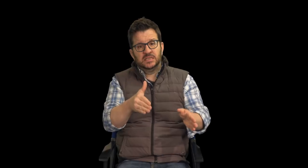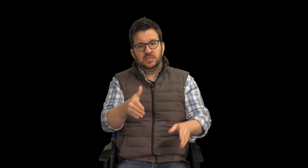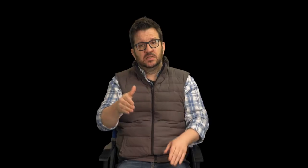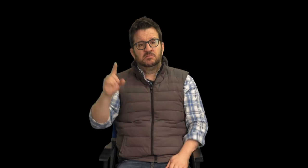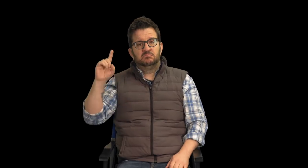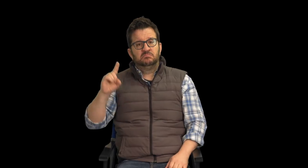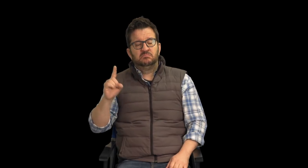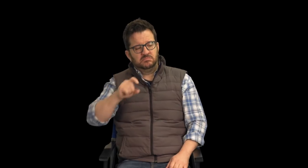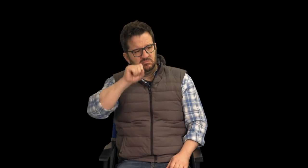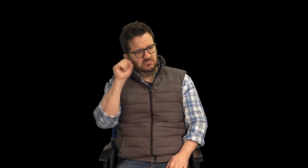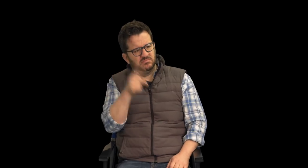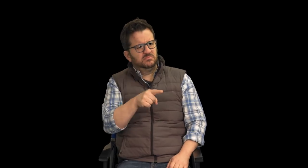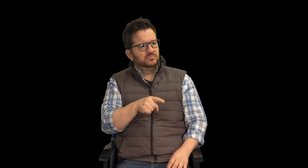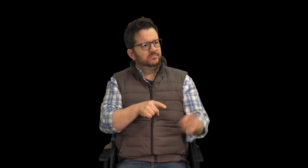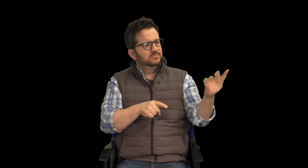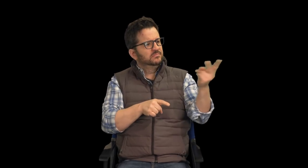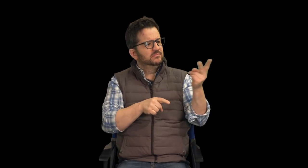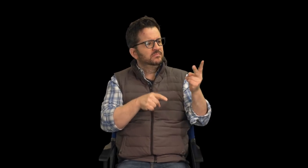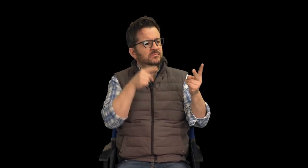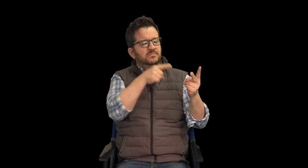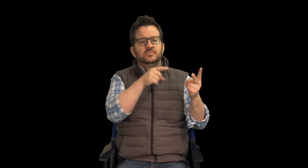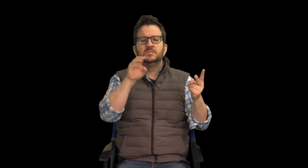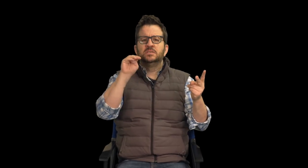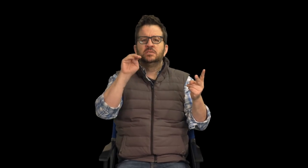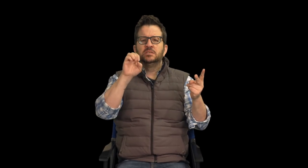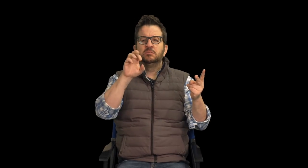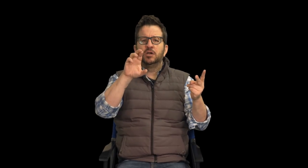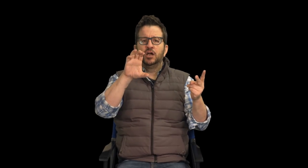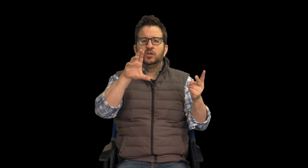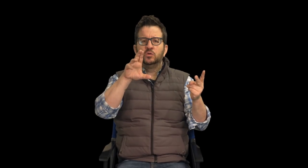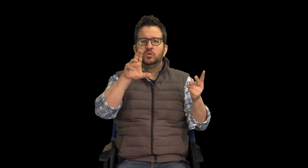Tybalt spots Mercutio and Benvolio in the street,